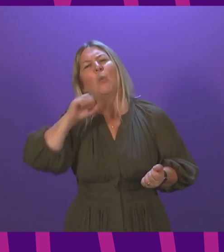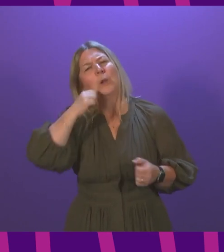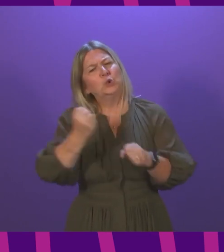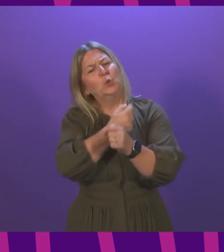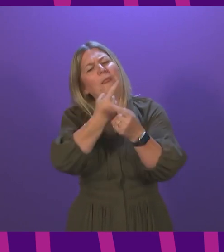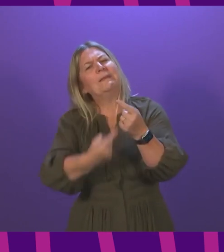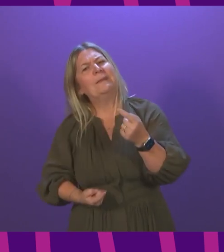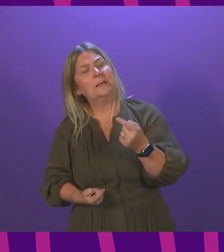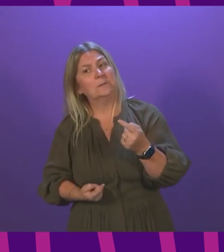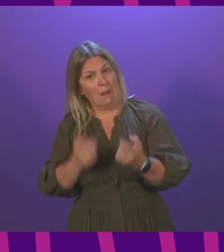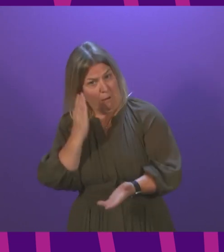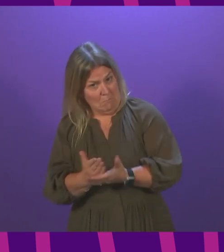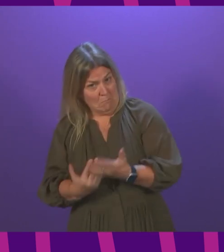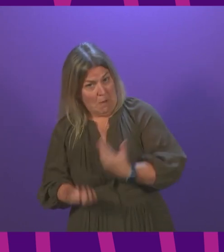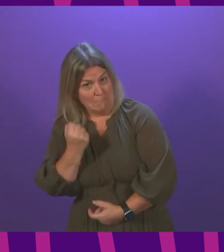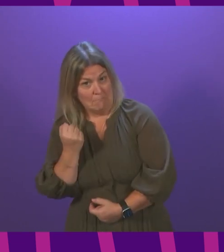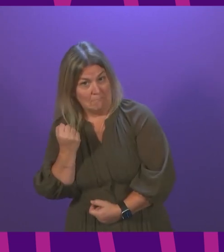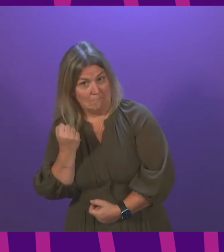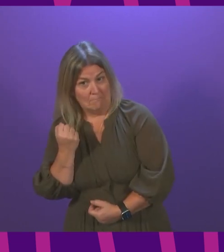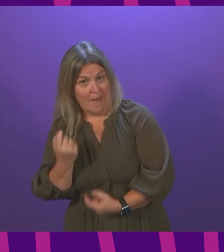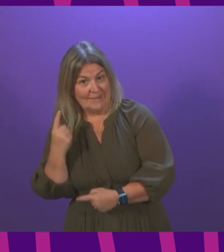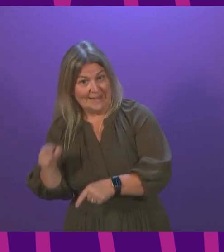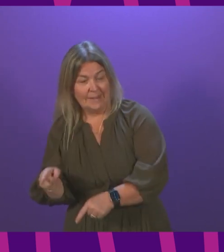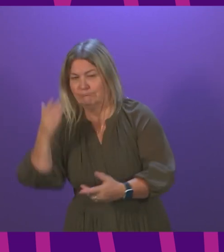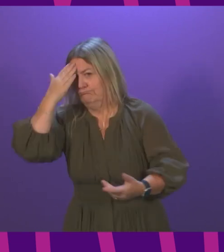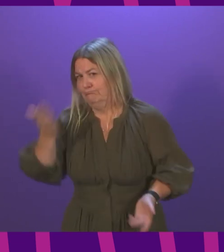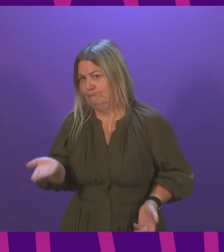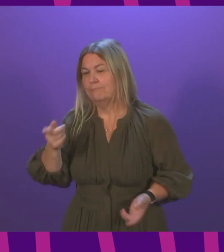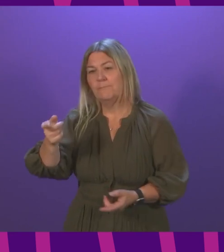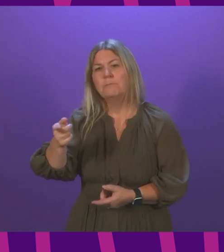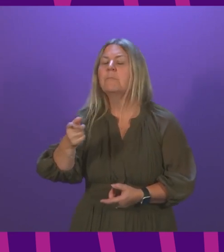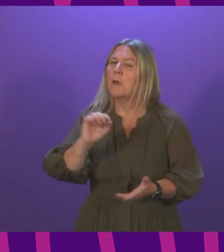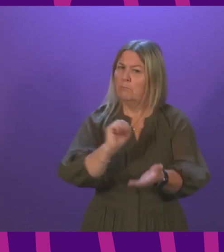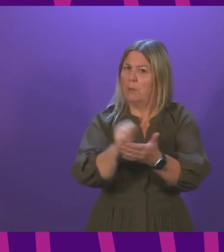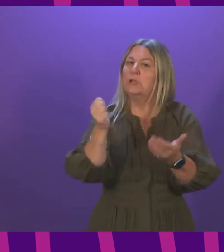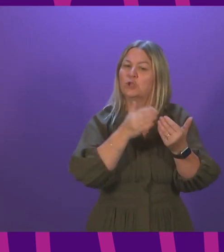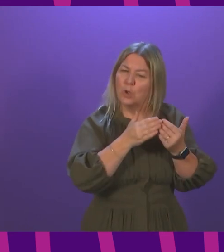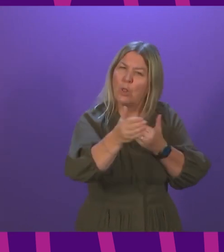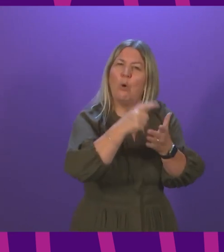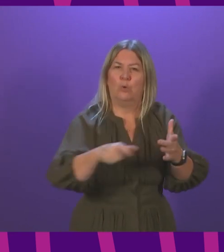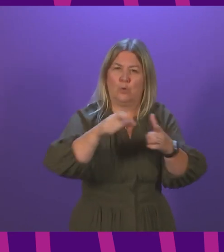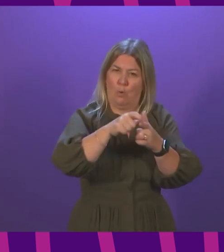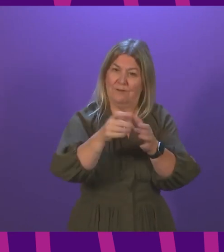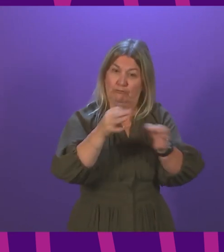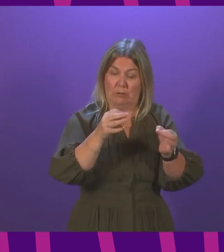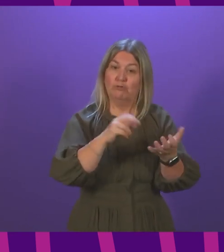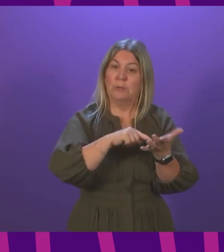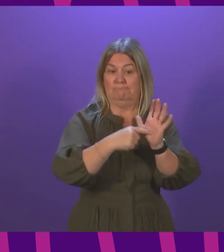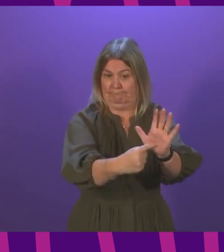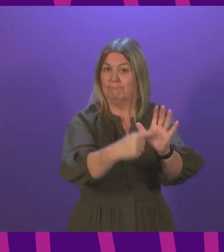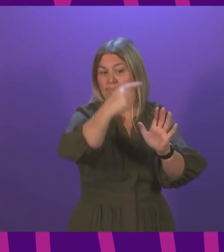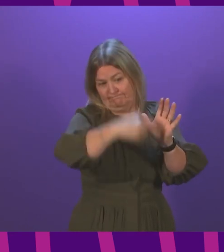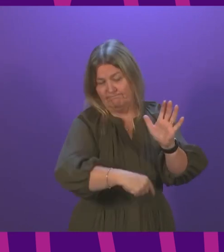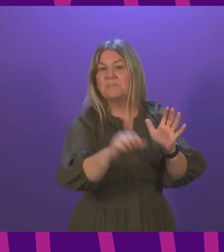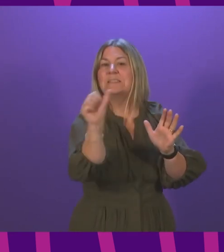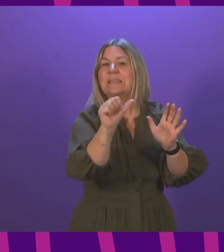in some of the detail, but that is another matter. We have published the long Covid strategy that Alec Cole-Hamilton refers to. There are 16